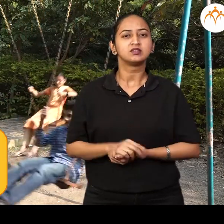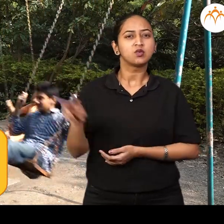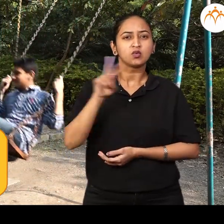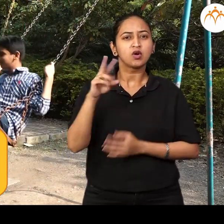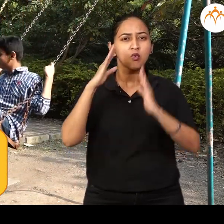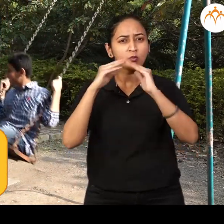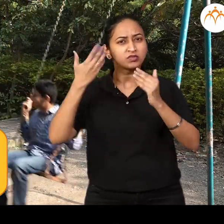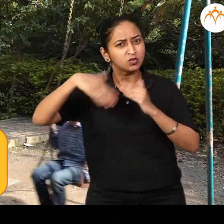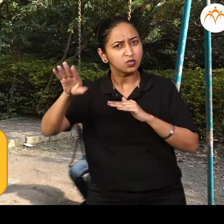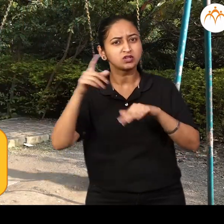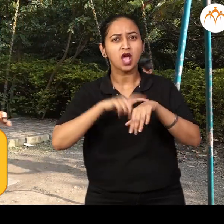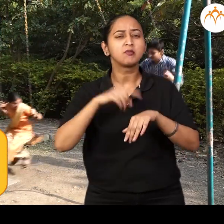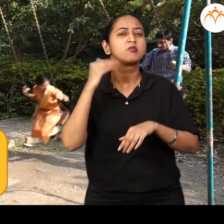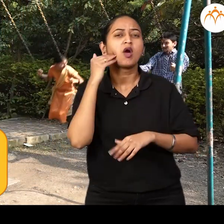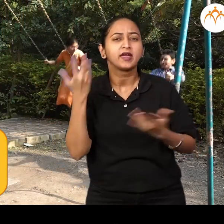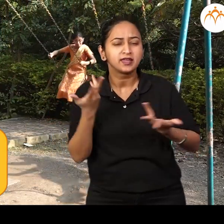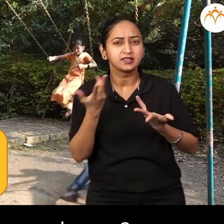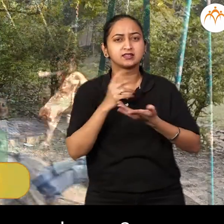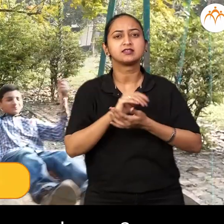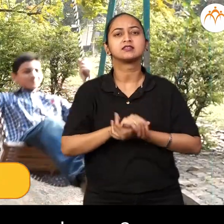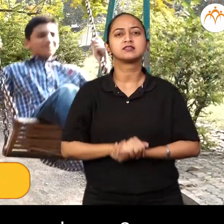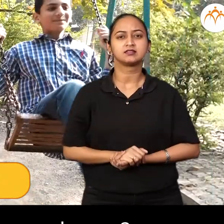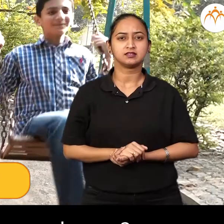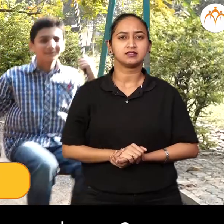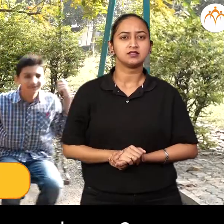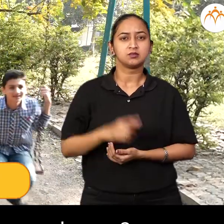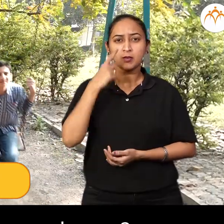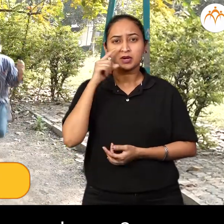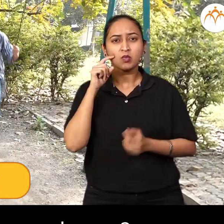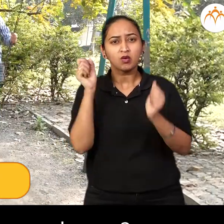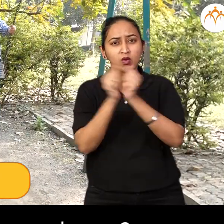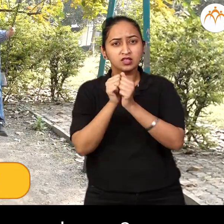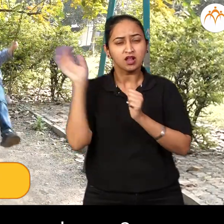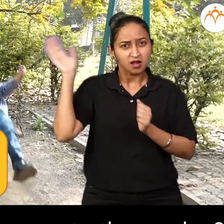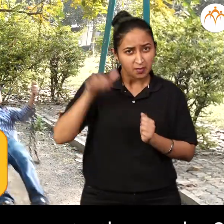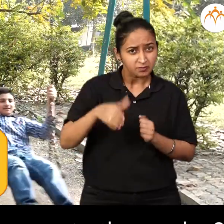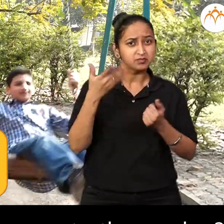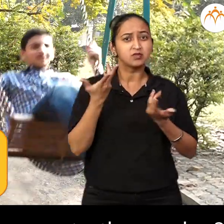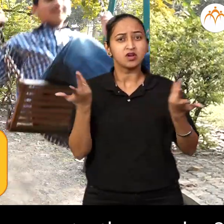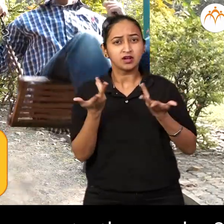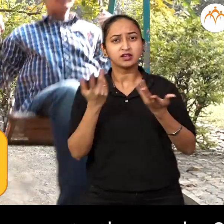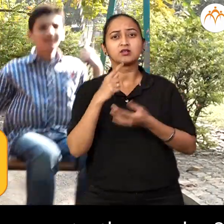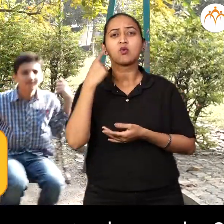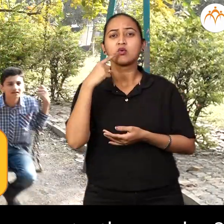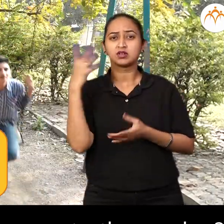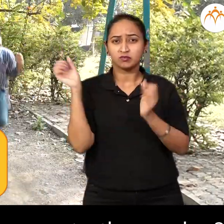they have come to the garden? When will they go home? With whom have they come to the garden?